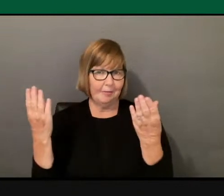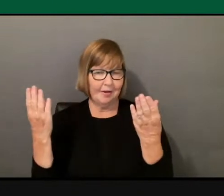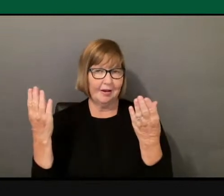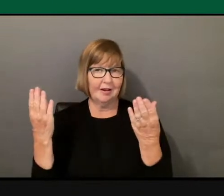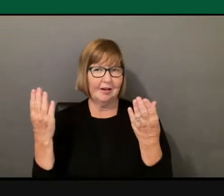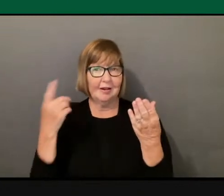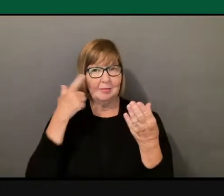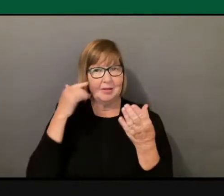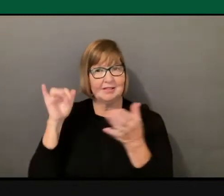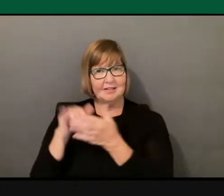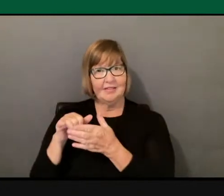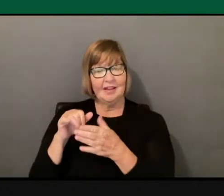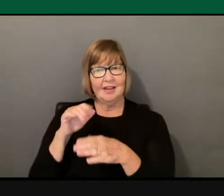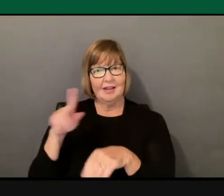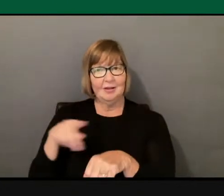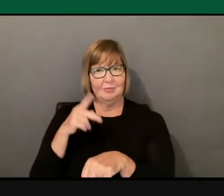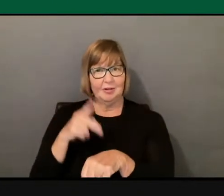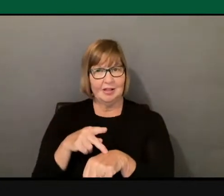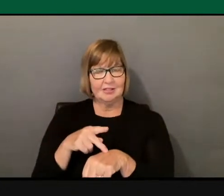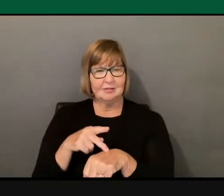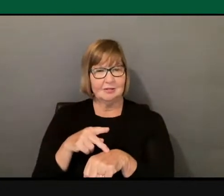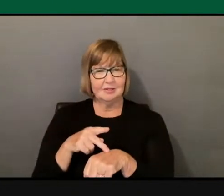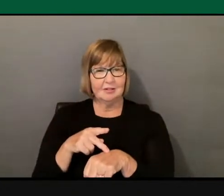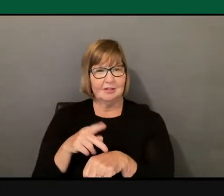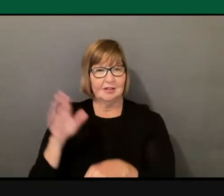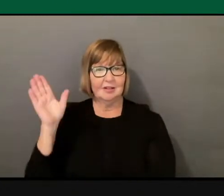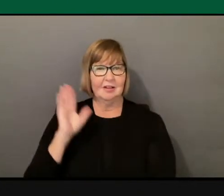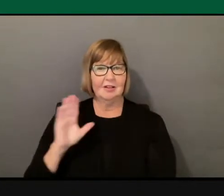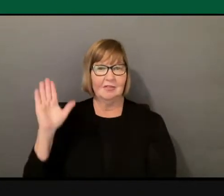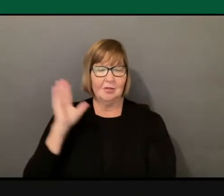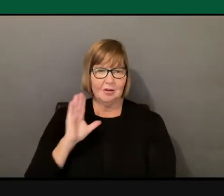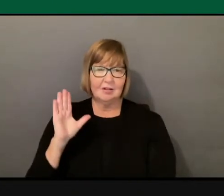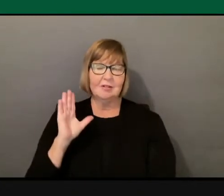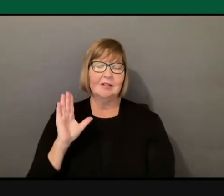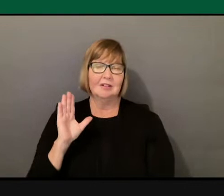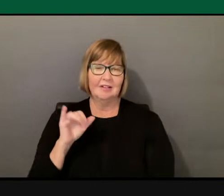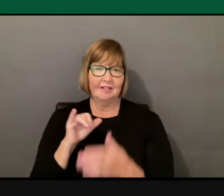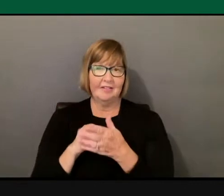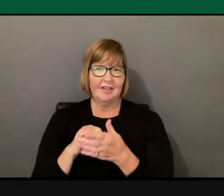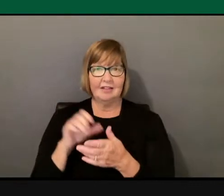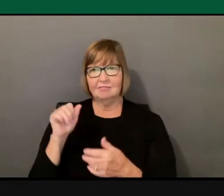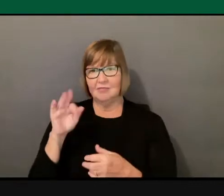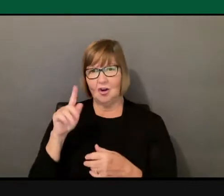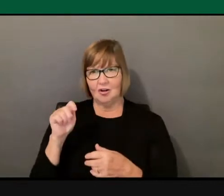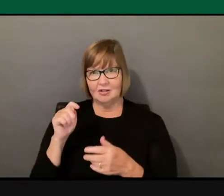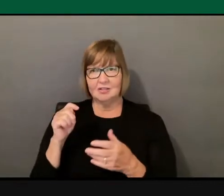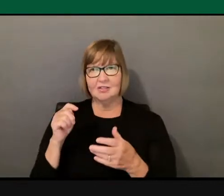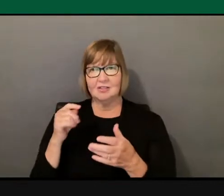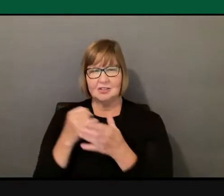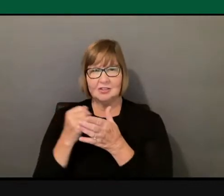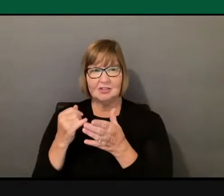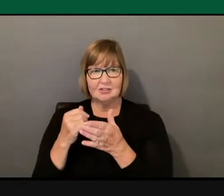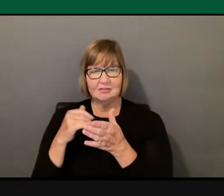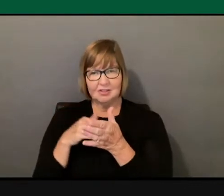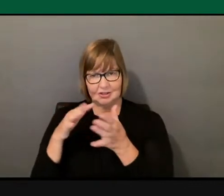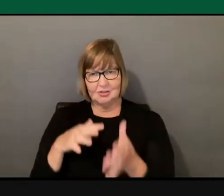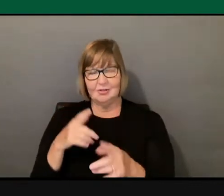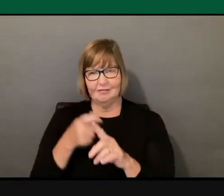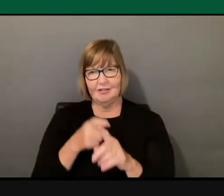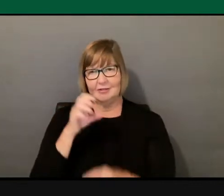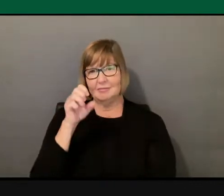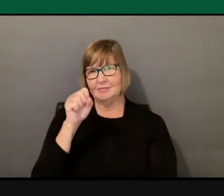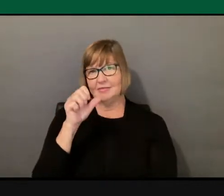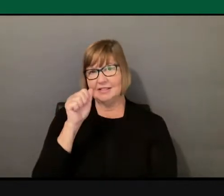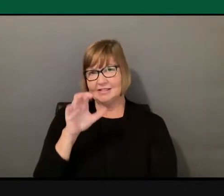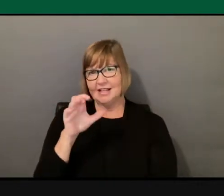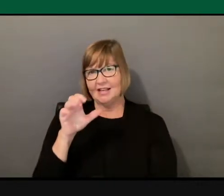was a former Barrio Art student, right? Sac State alumni. But when I brought,